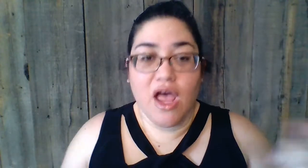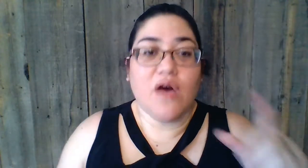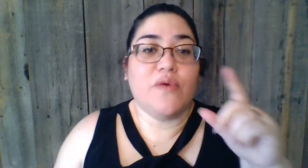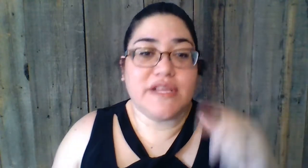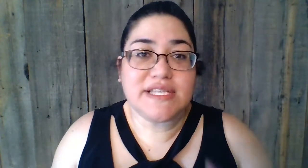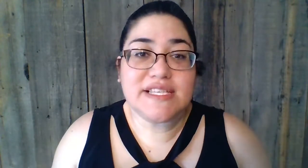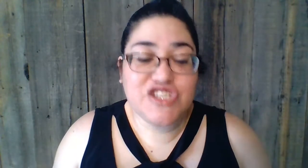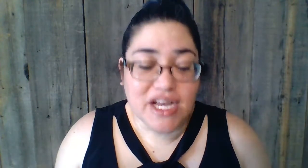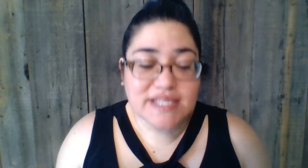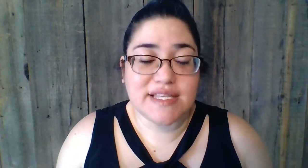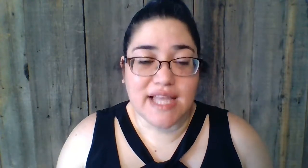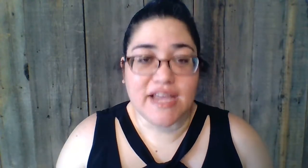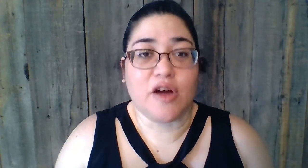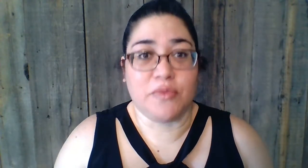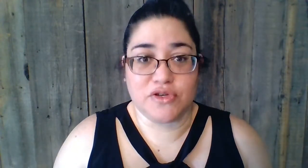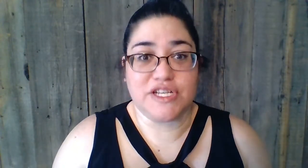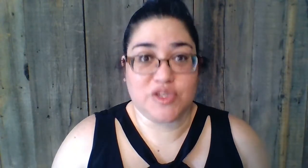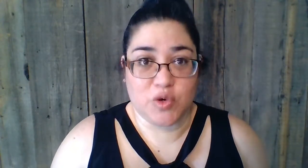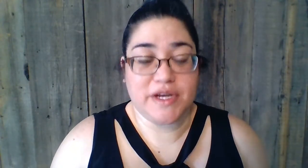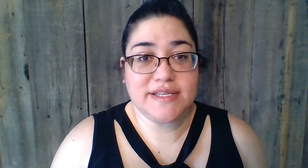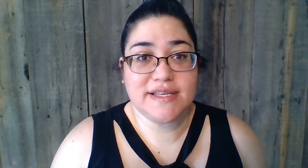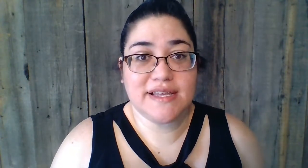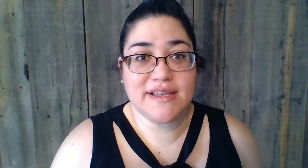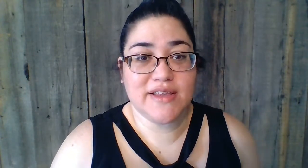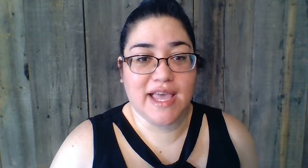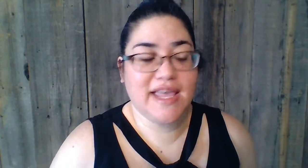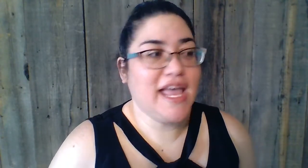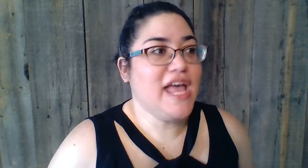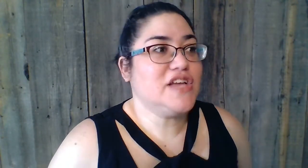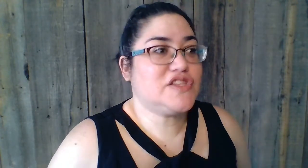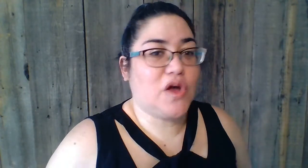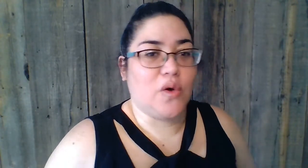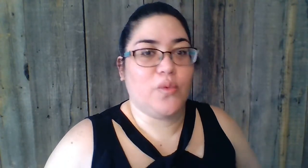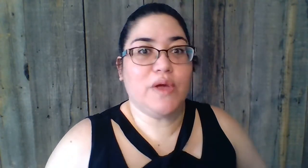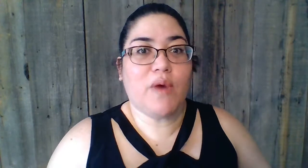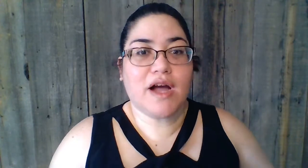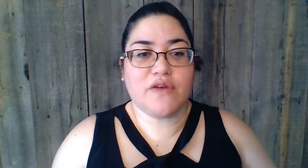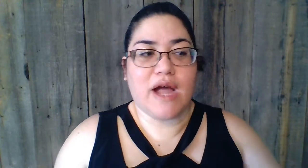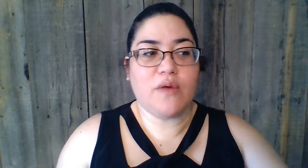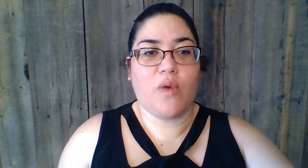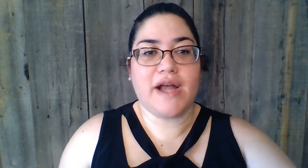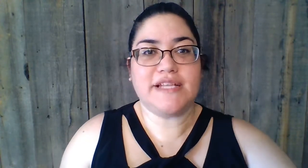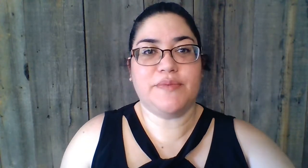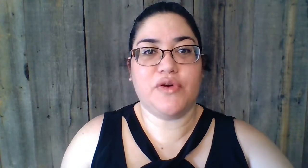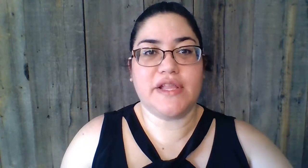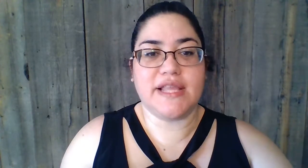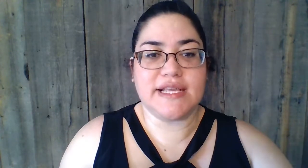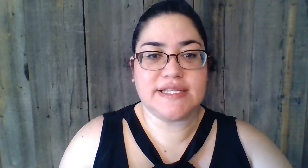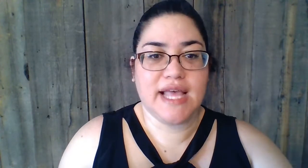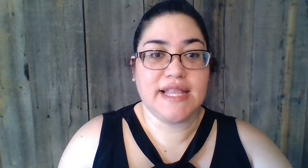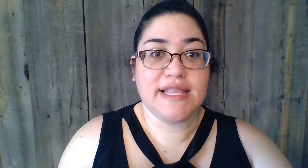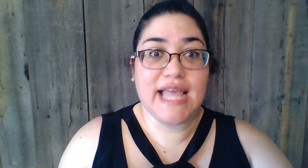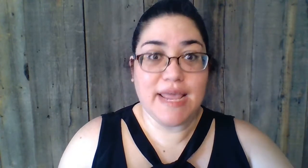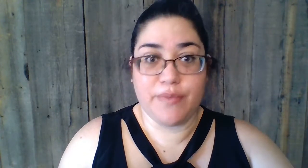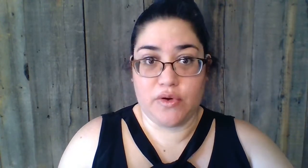Well, this is just like our bullshit stories, okay? So we walk around wanting to put this label